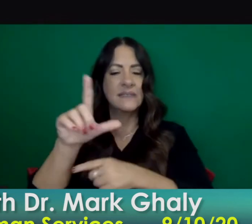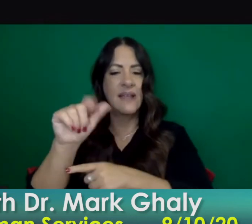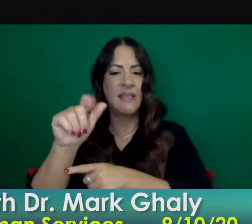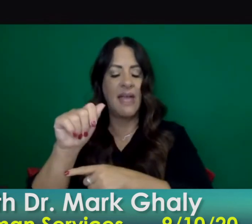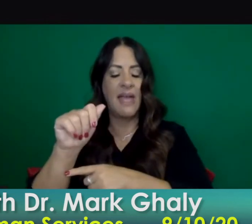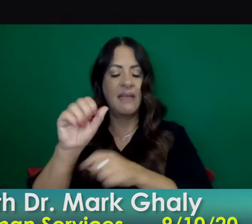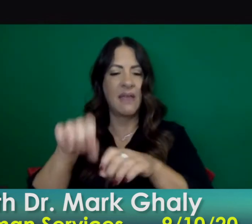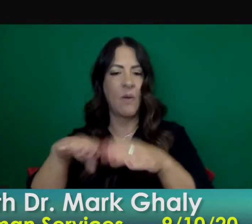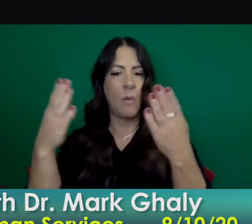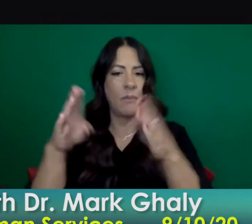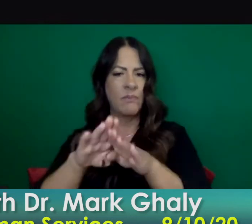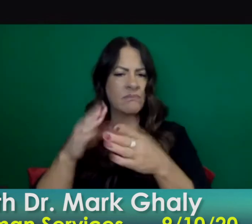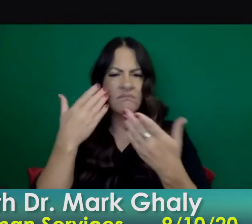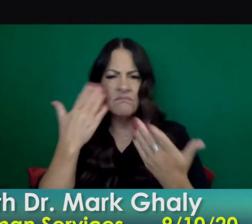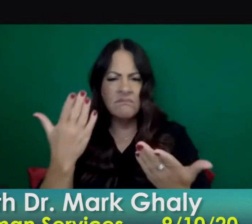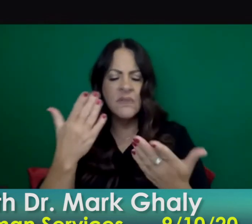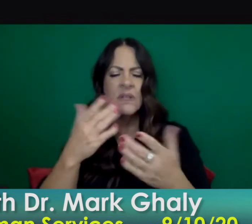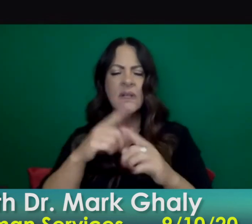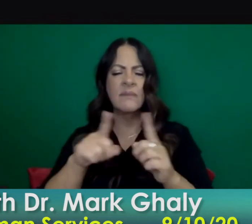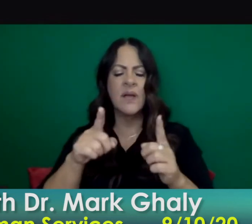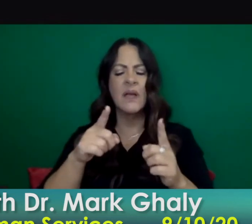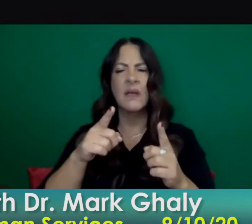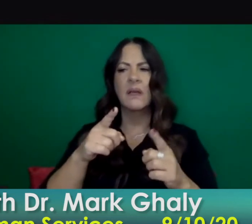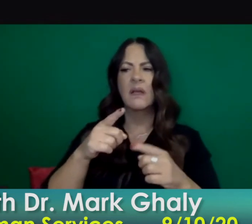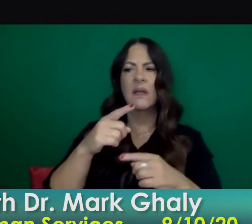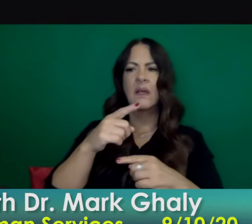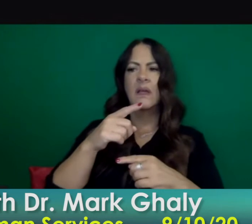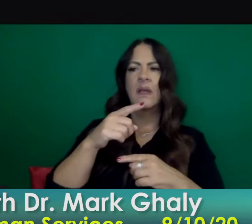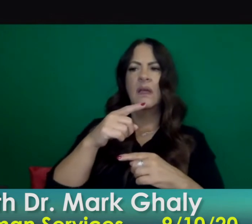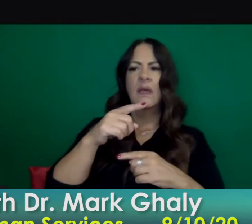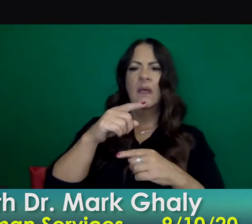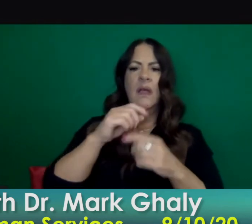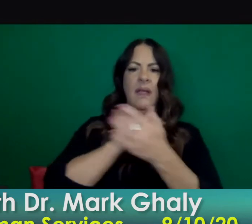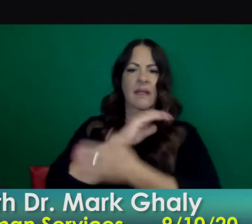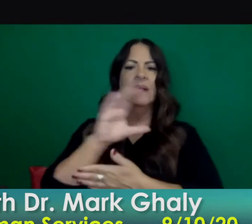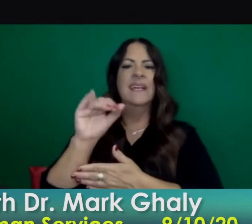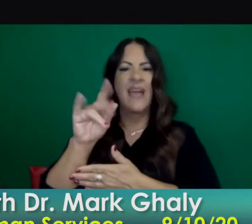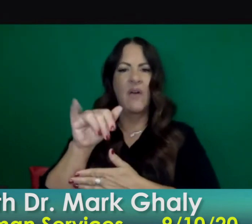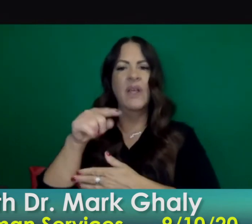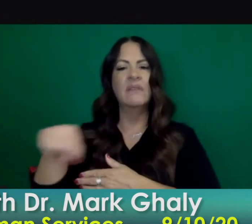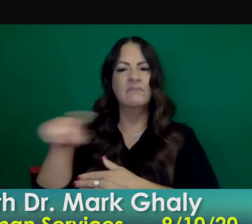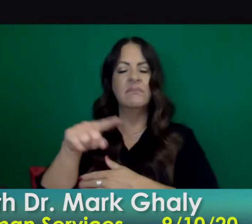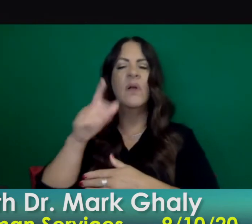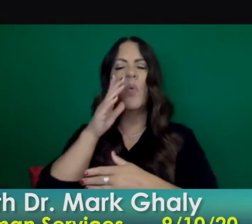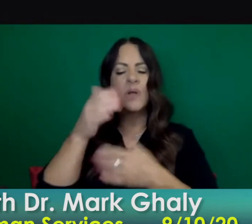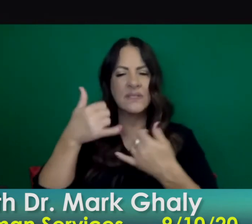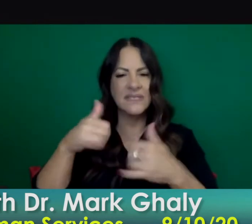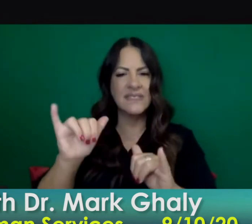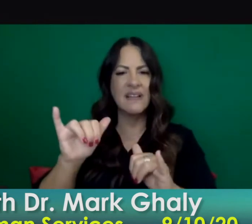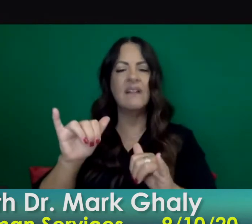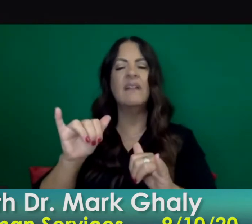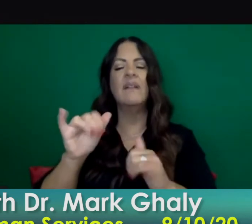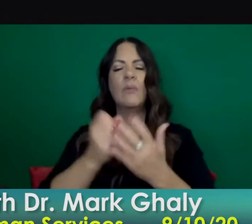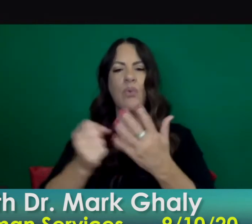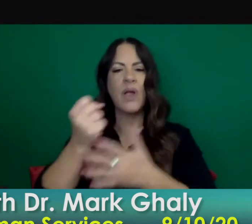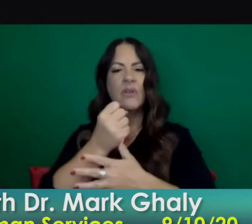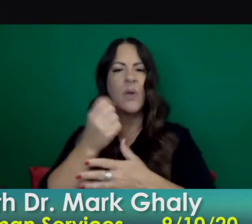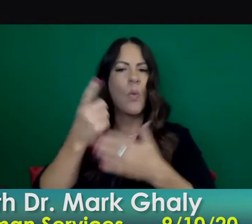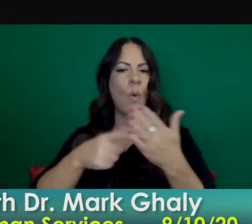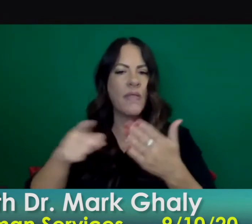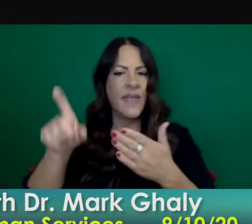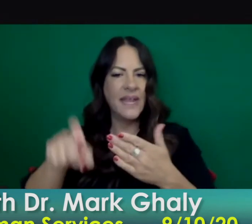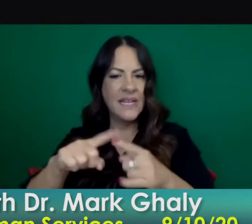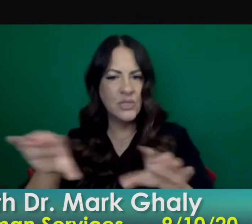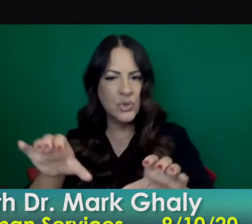there believe that it won't that the the county will continue prioritizing some of the work that this state